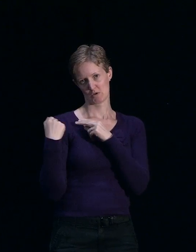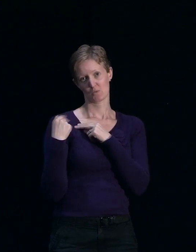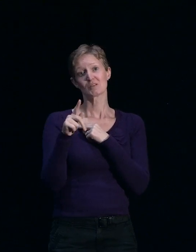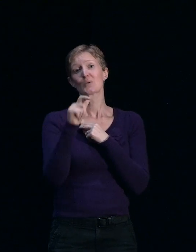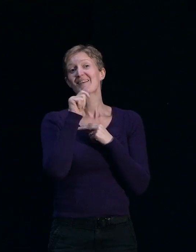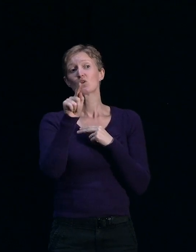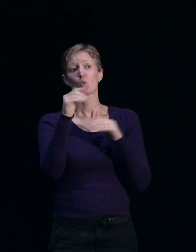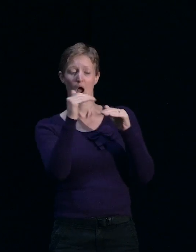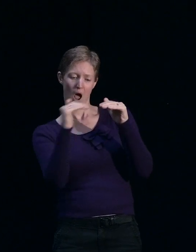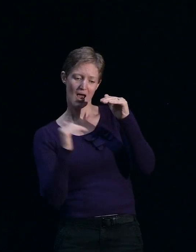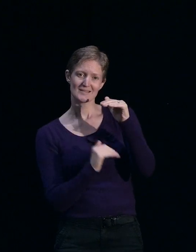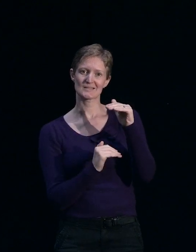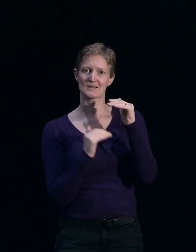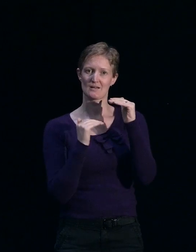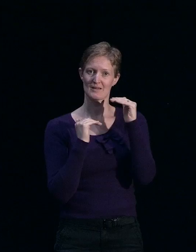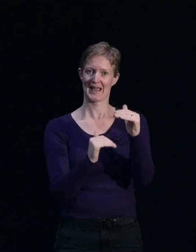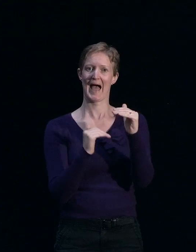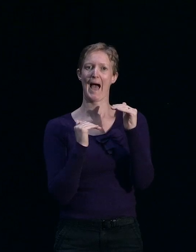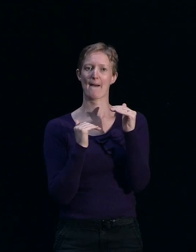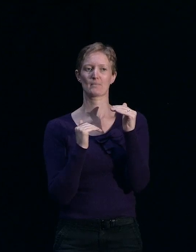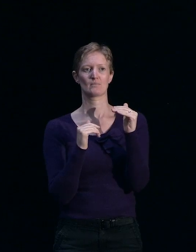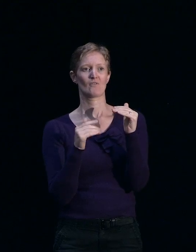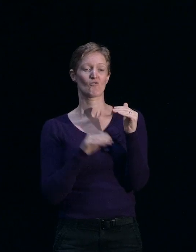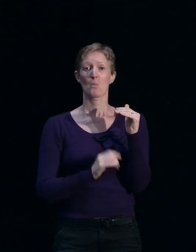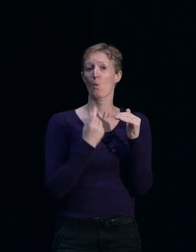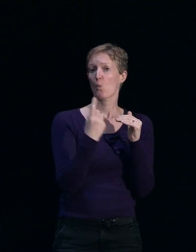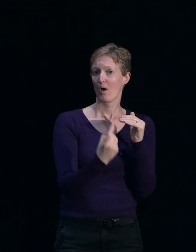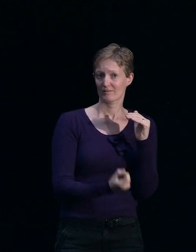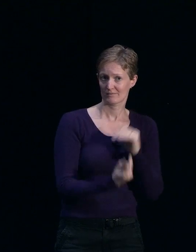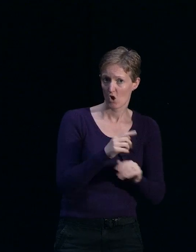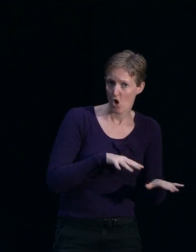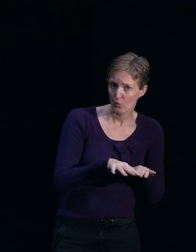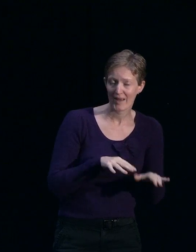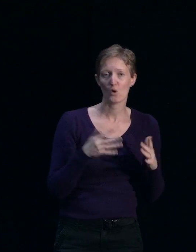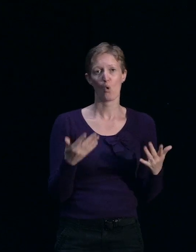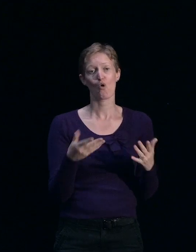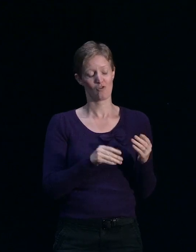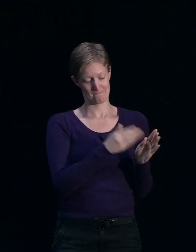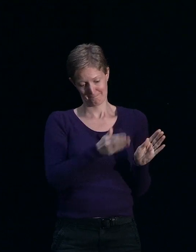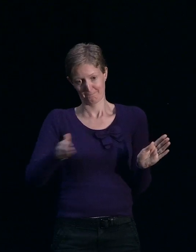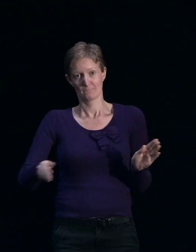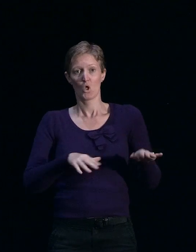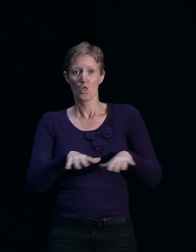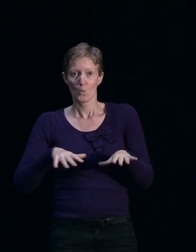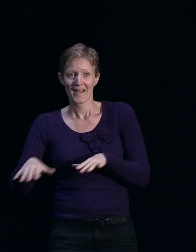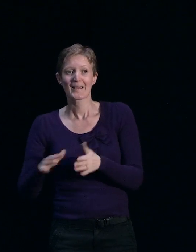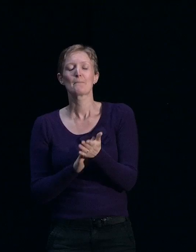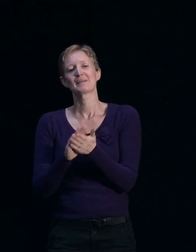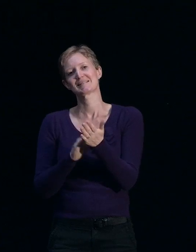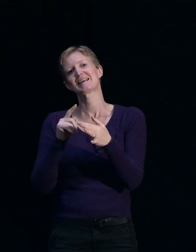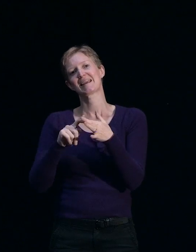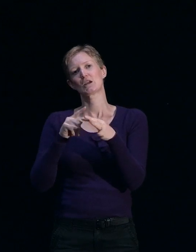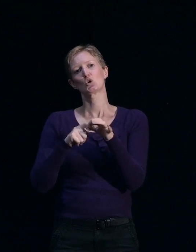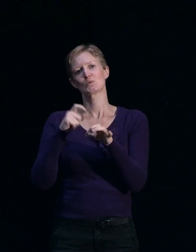so you're under cap either from a single event or across events from apportionment, then EQC will be responsible for